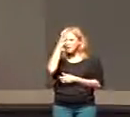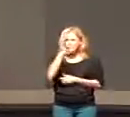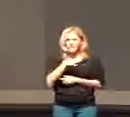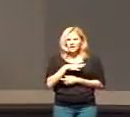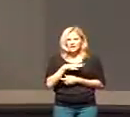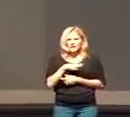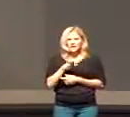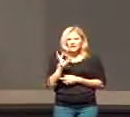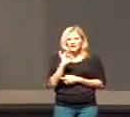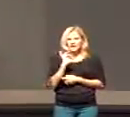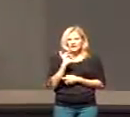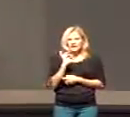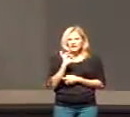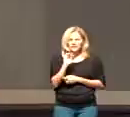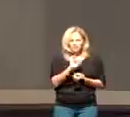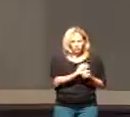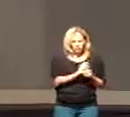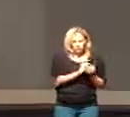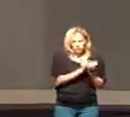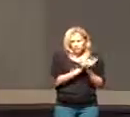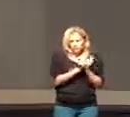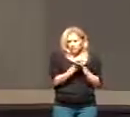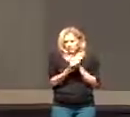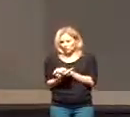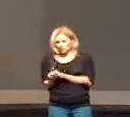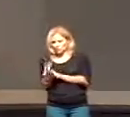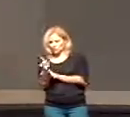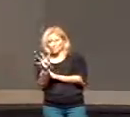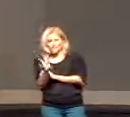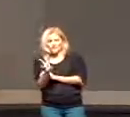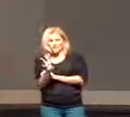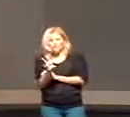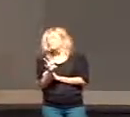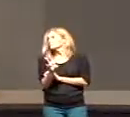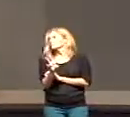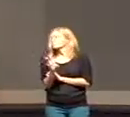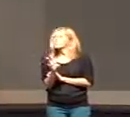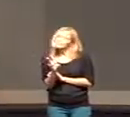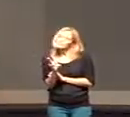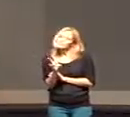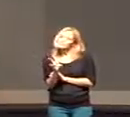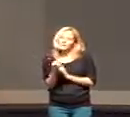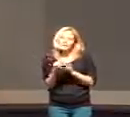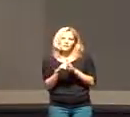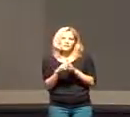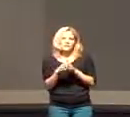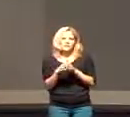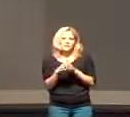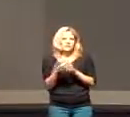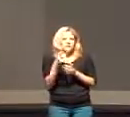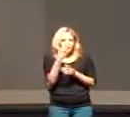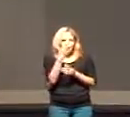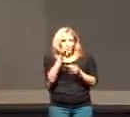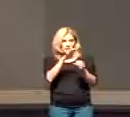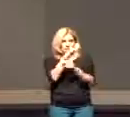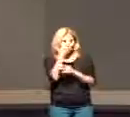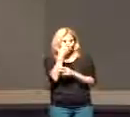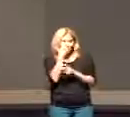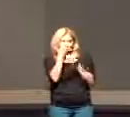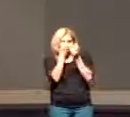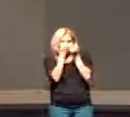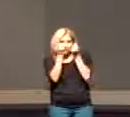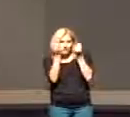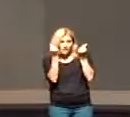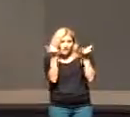And it's as if, as we transition into verse 27, that Jesus begins to heal the spiritual blindness from the